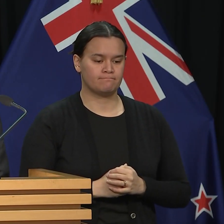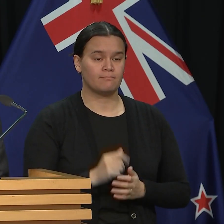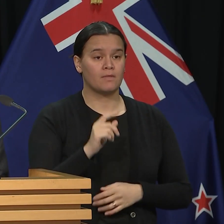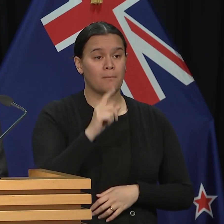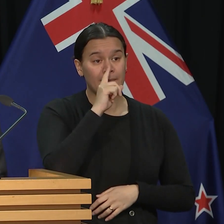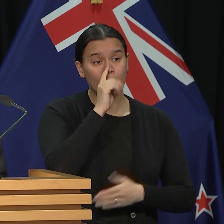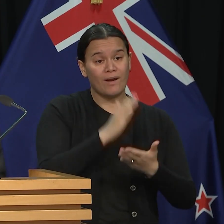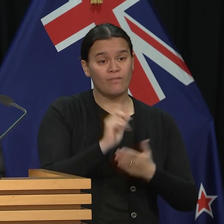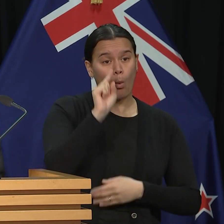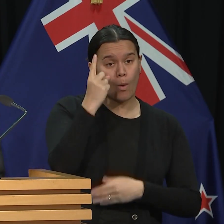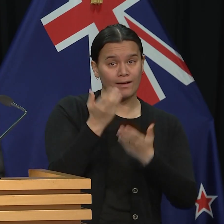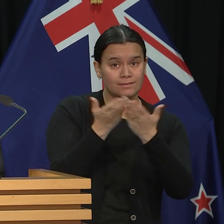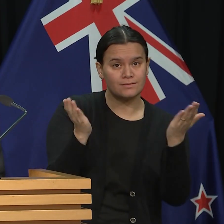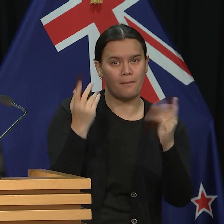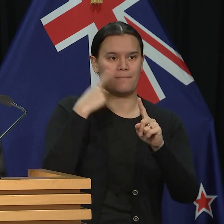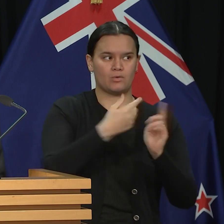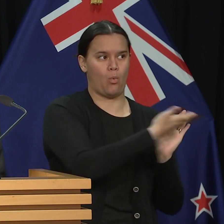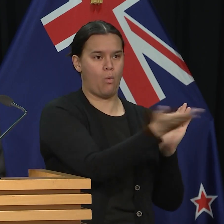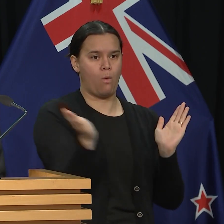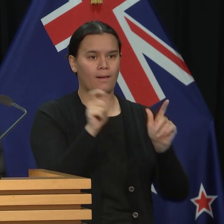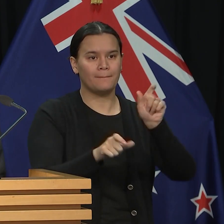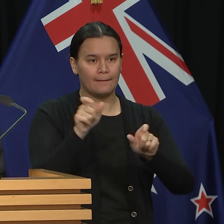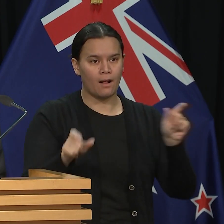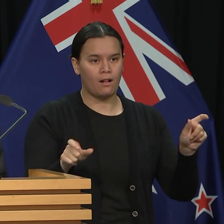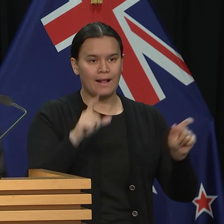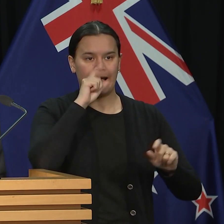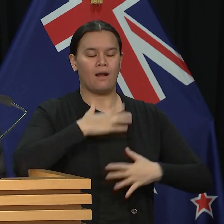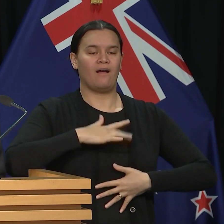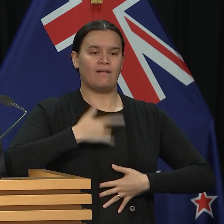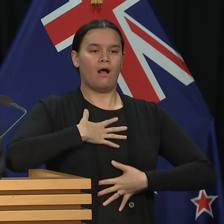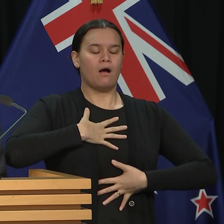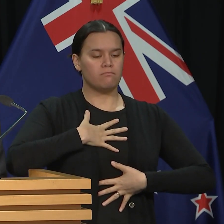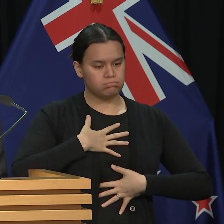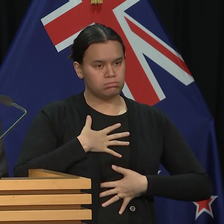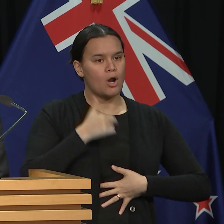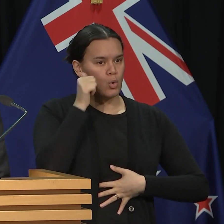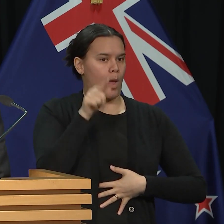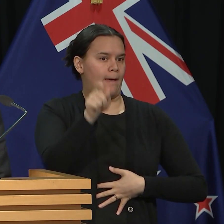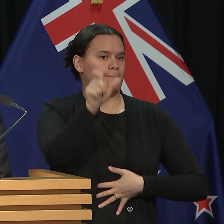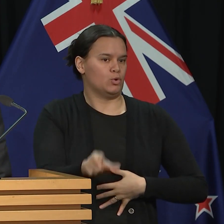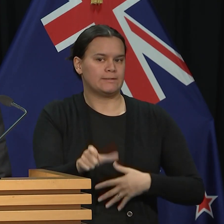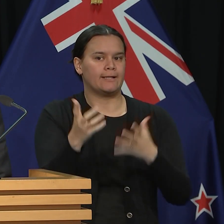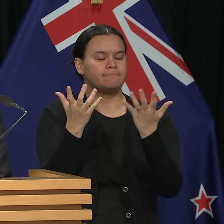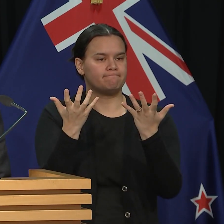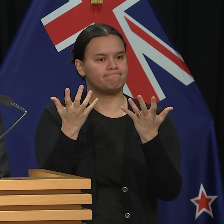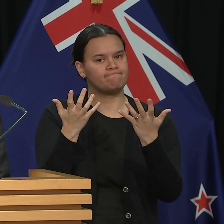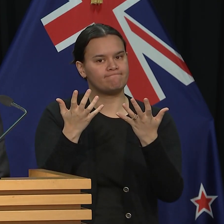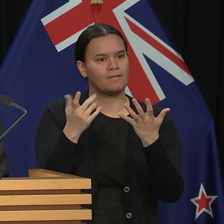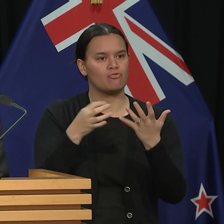world can be assured that the police have neutralised the threat, and that they are not seeking anybody else in relation to the incident.